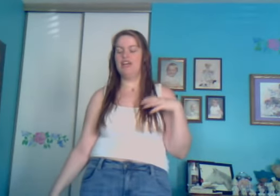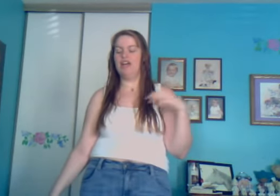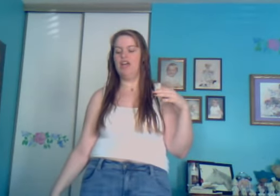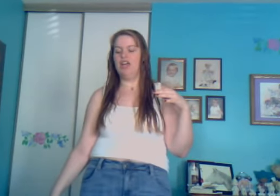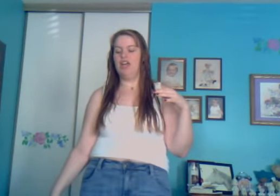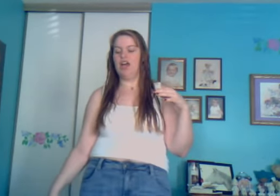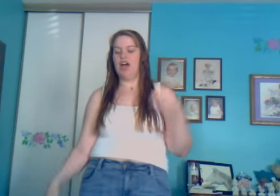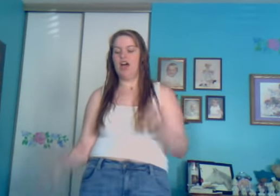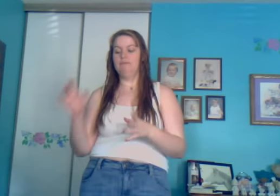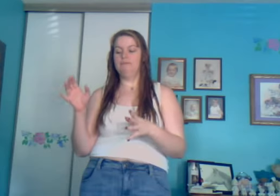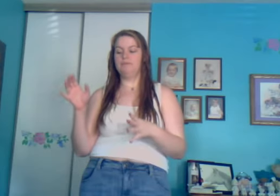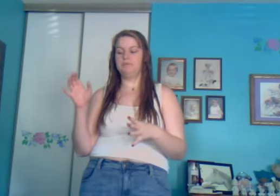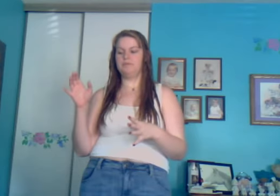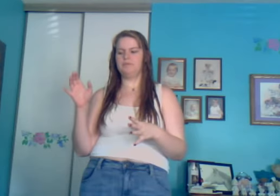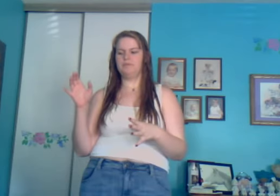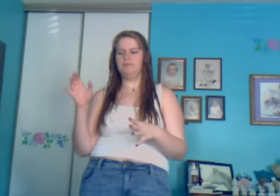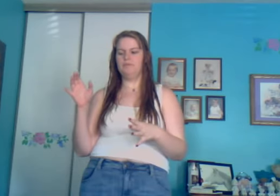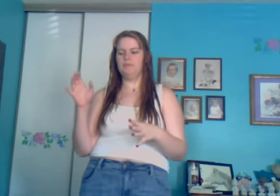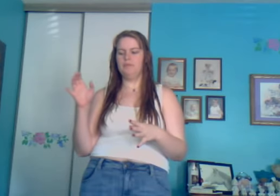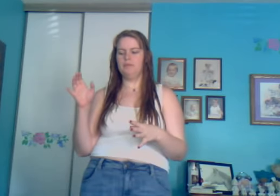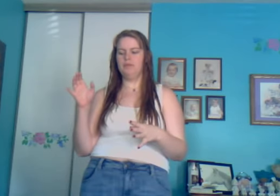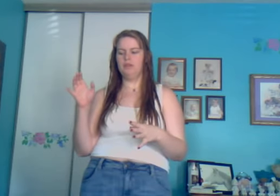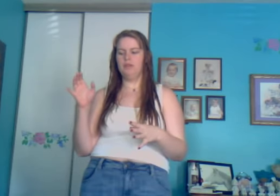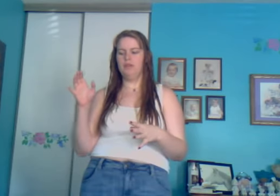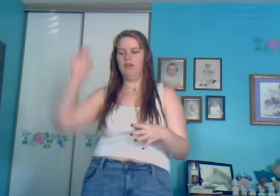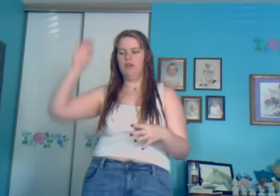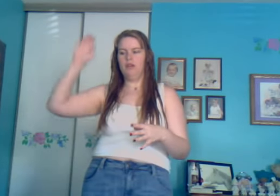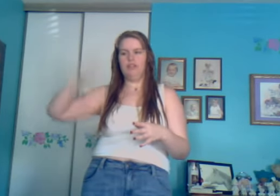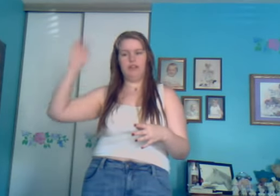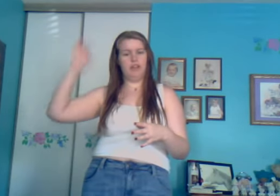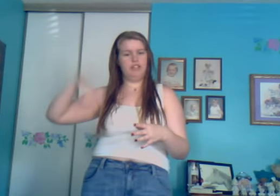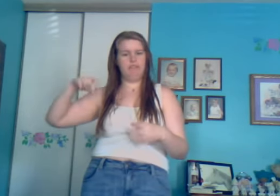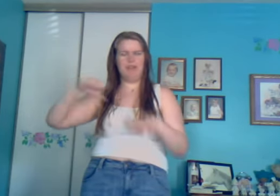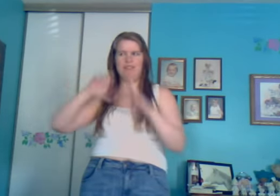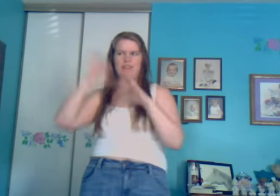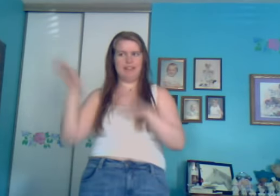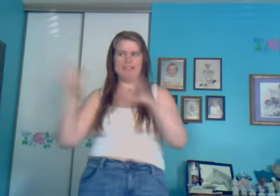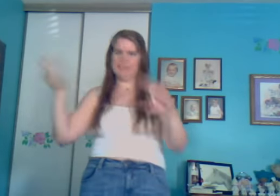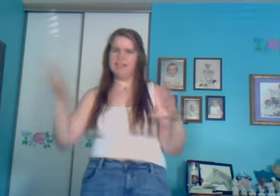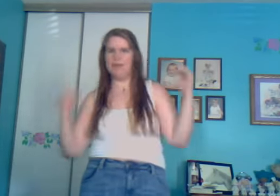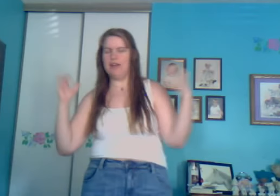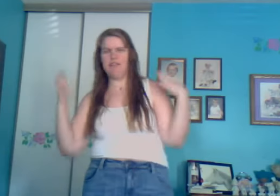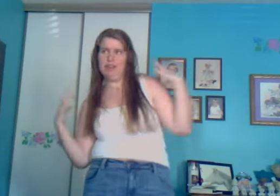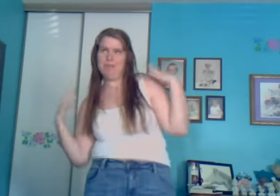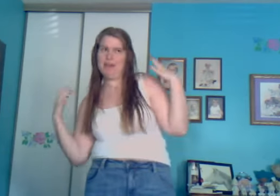achievement for, like, dancing while you're falling midair.